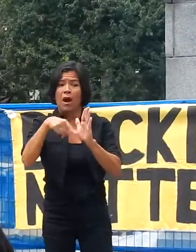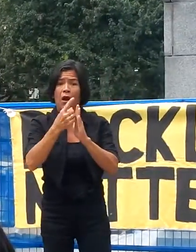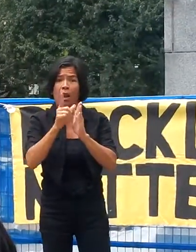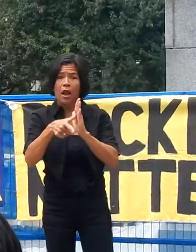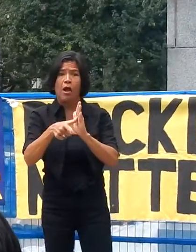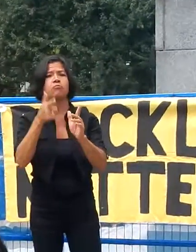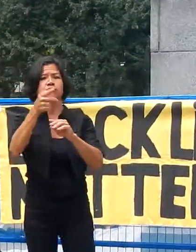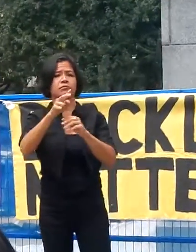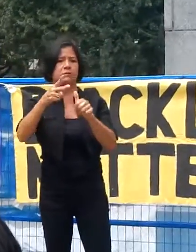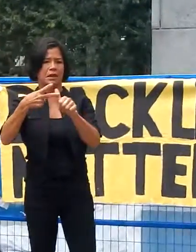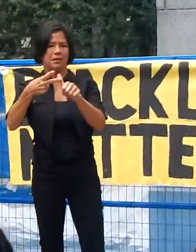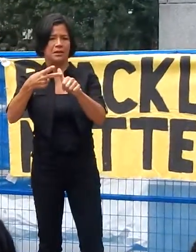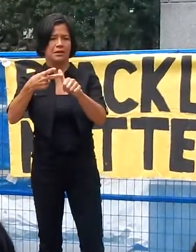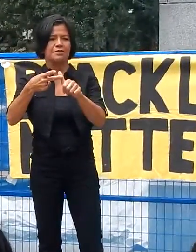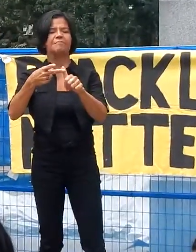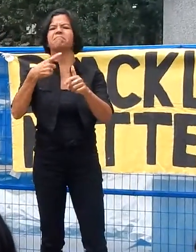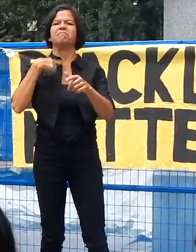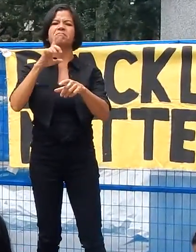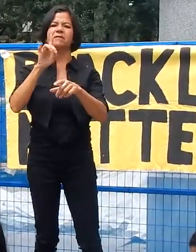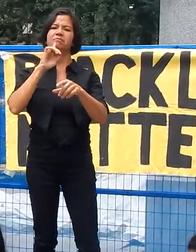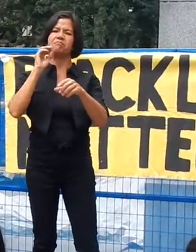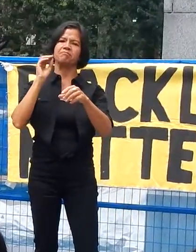So I put it on my Facebook.